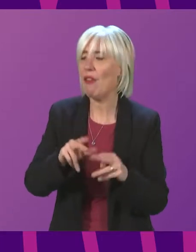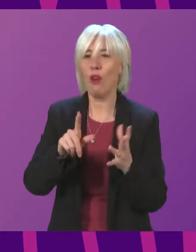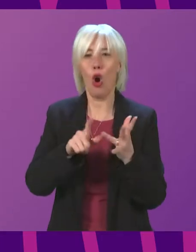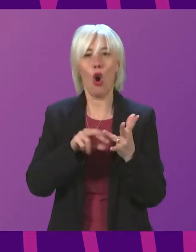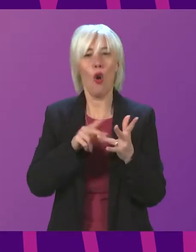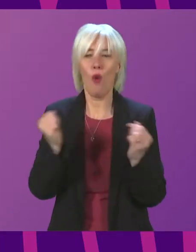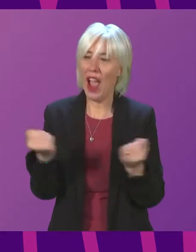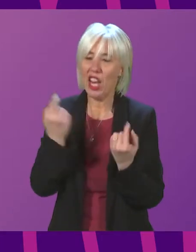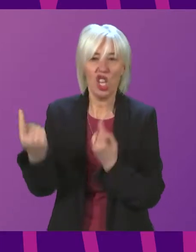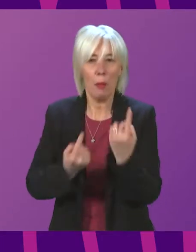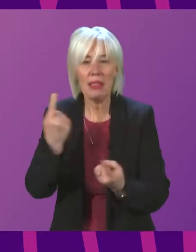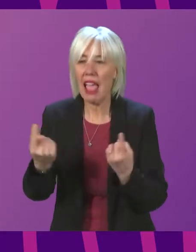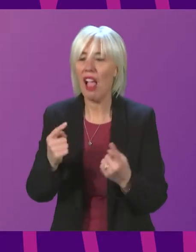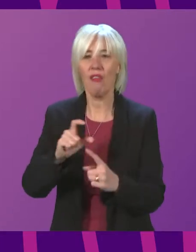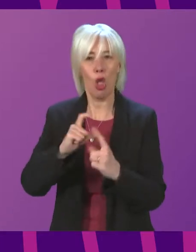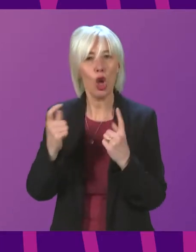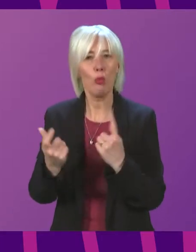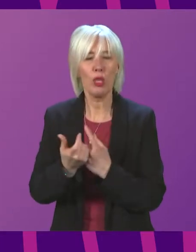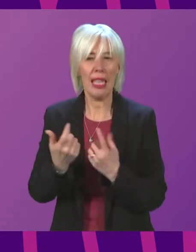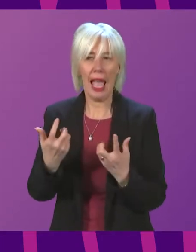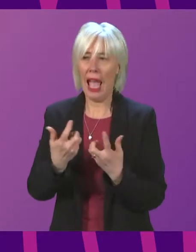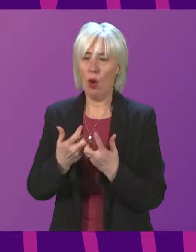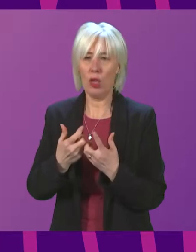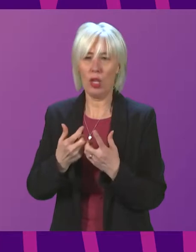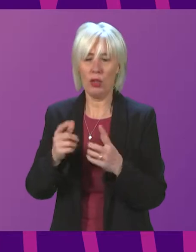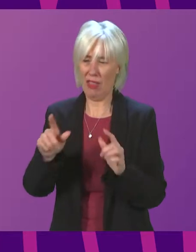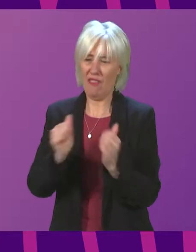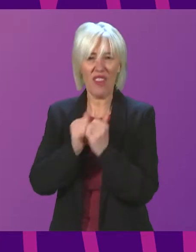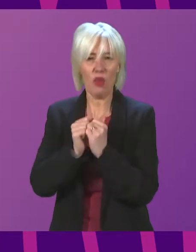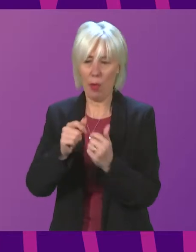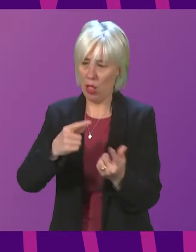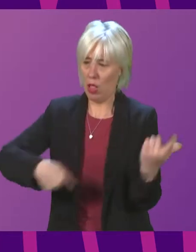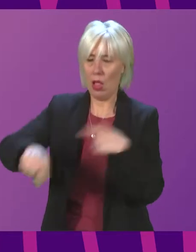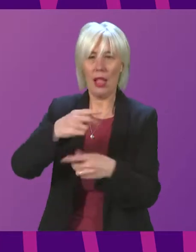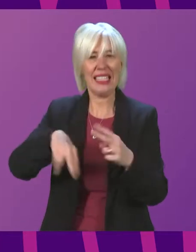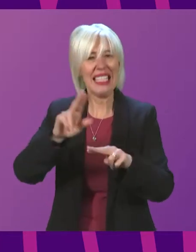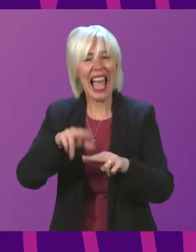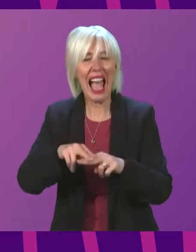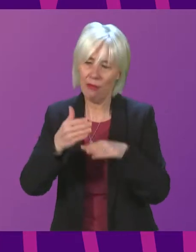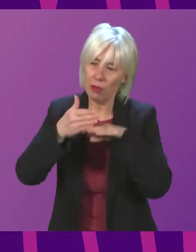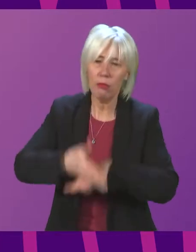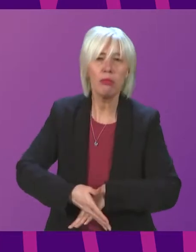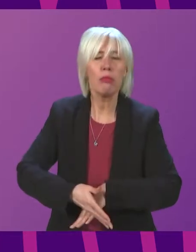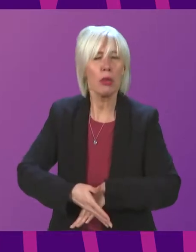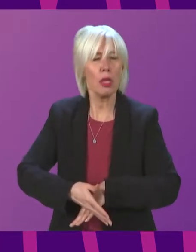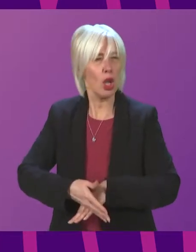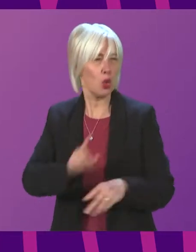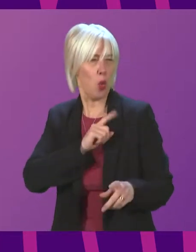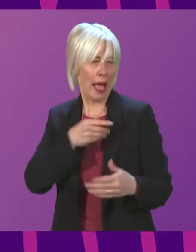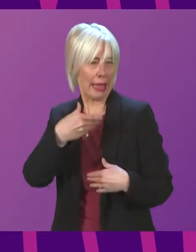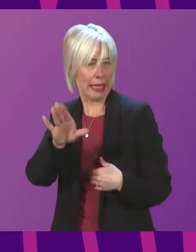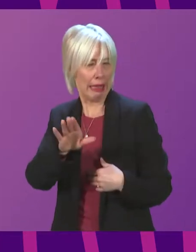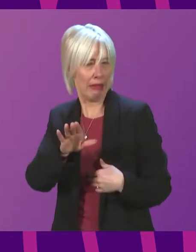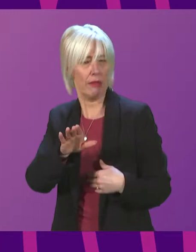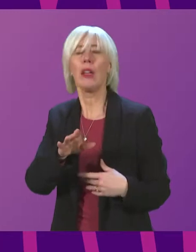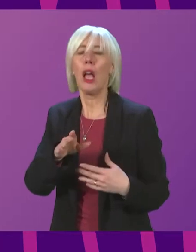walking away as they are from such a valued workforce. I shall endeavour to find out as much information as I can